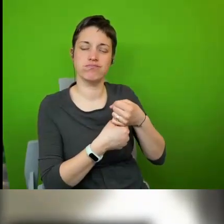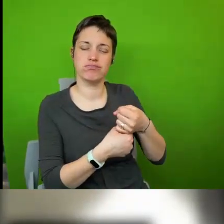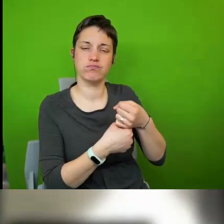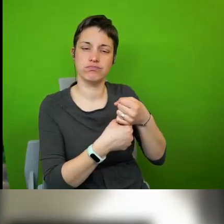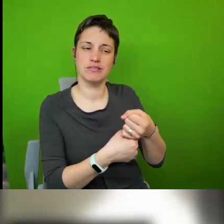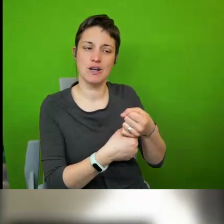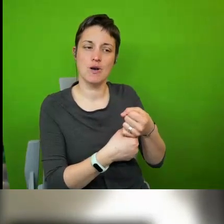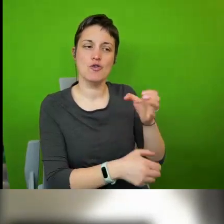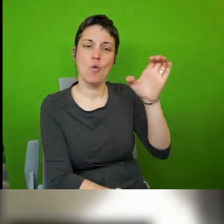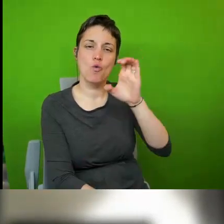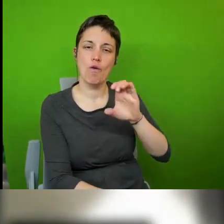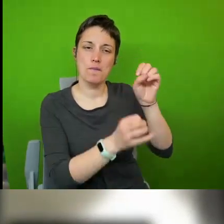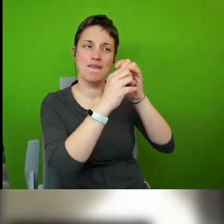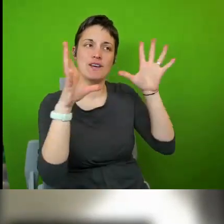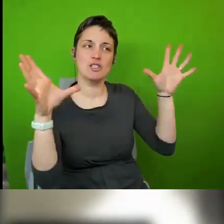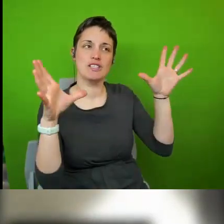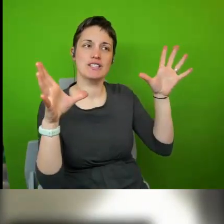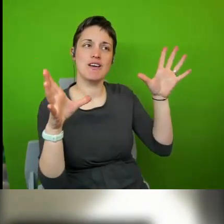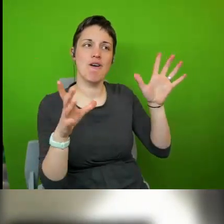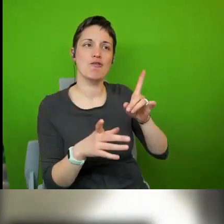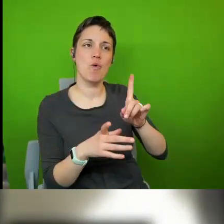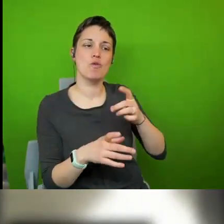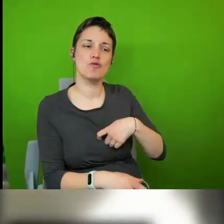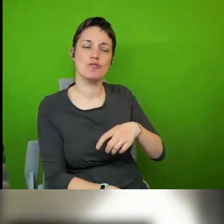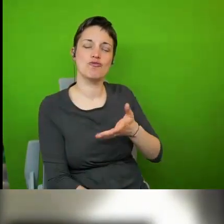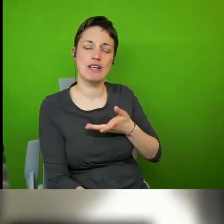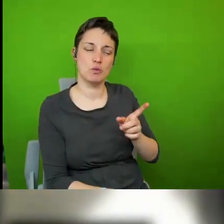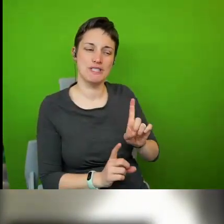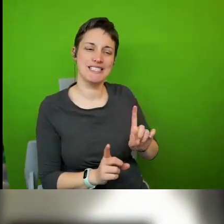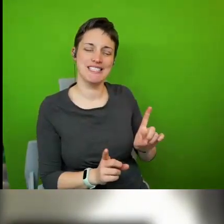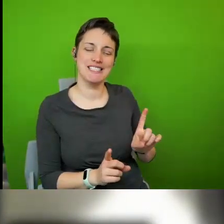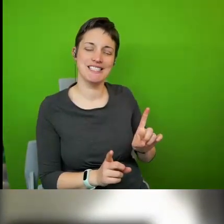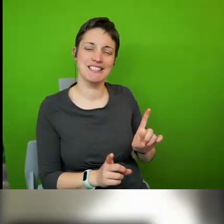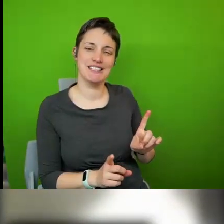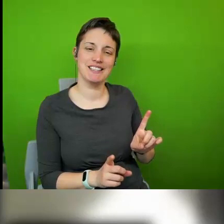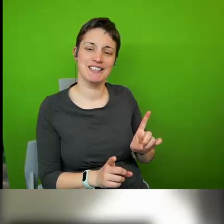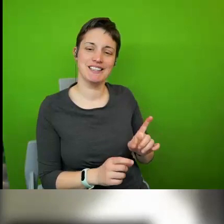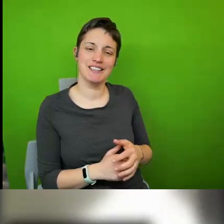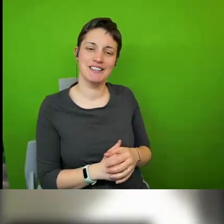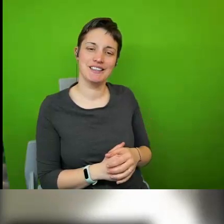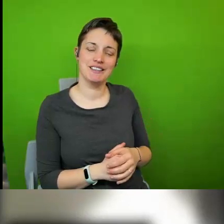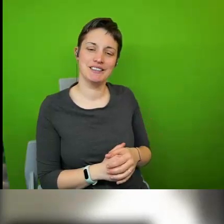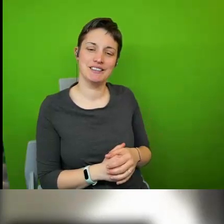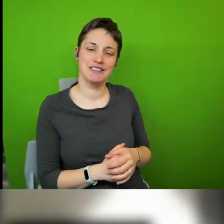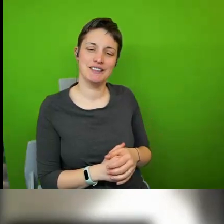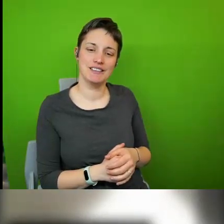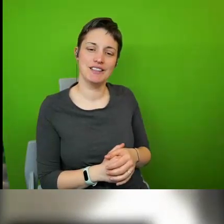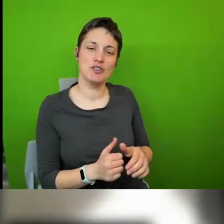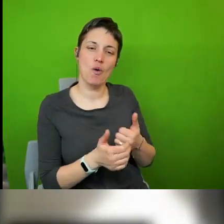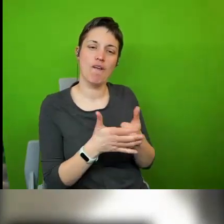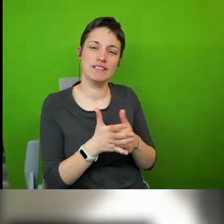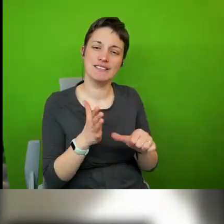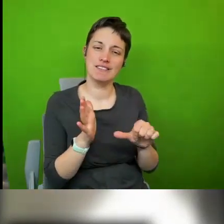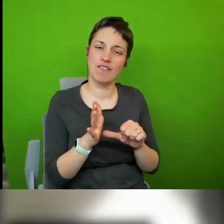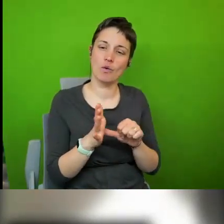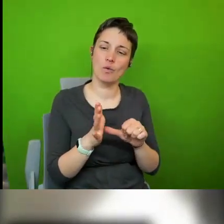how they are implemented protected and promoted um and we find it often difficult to hear the voices of